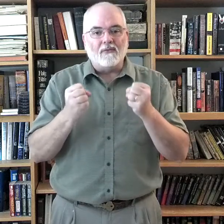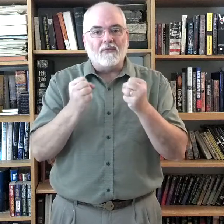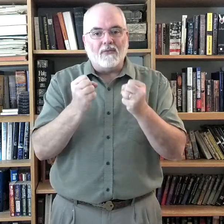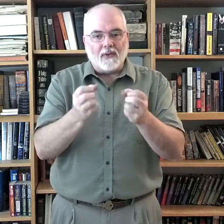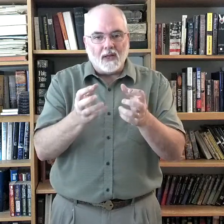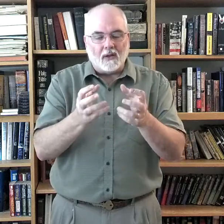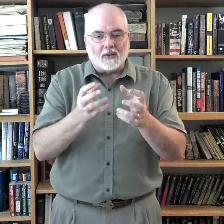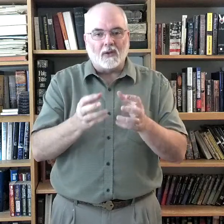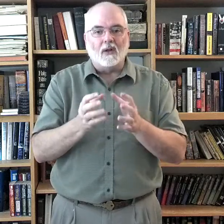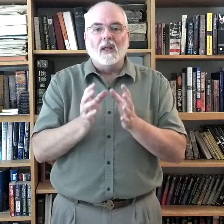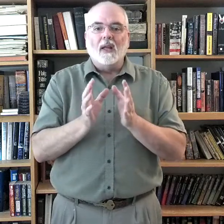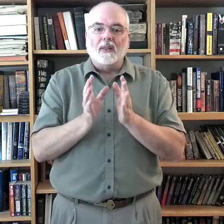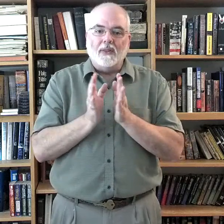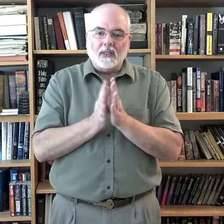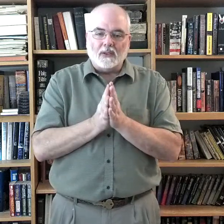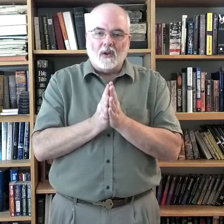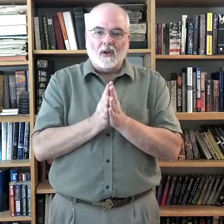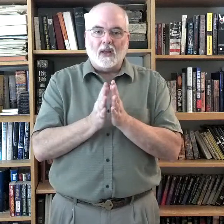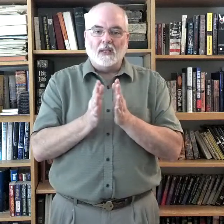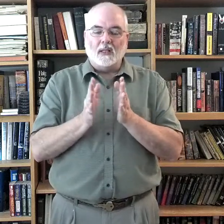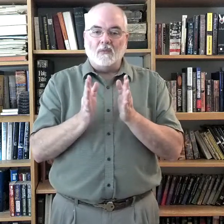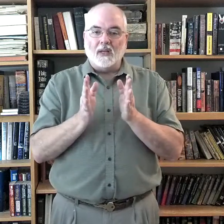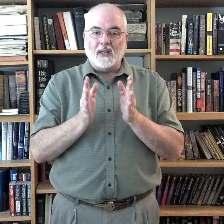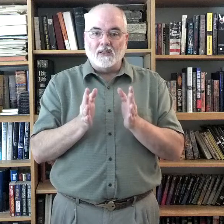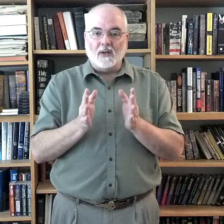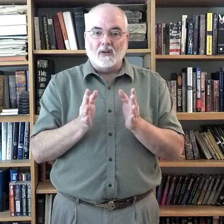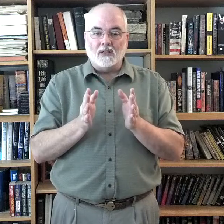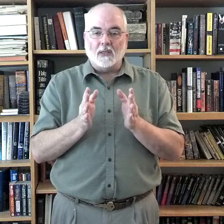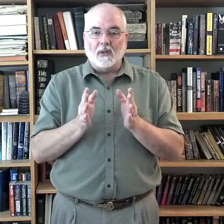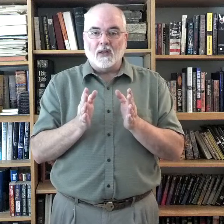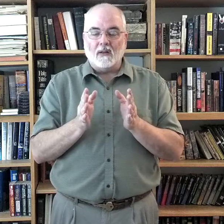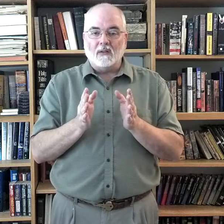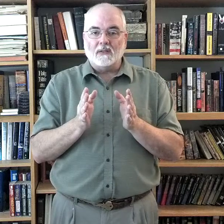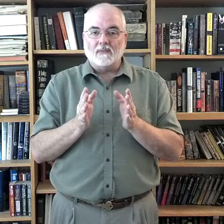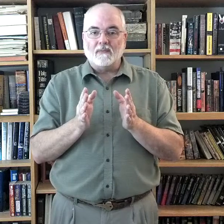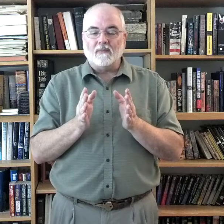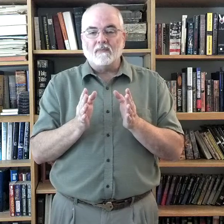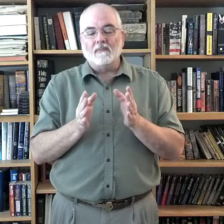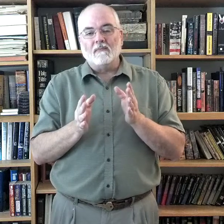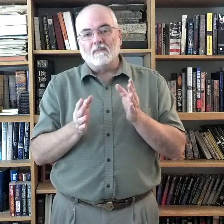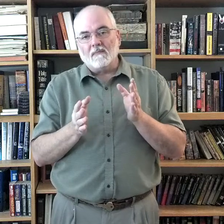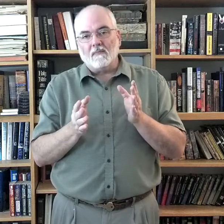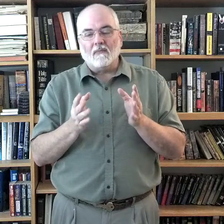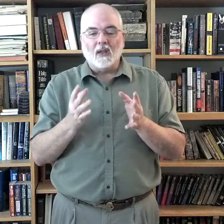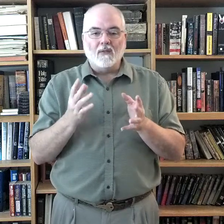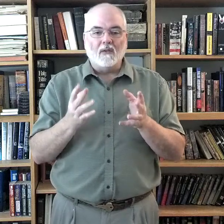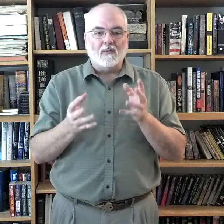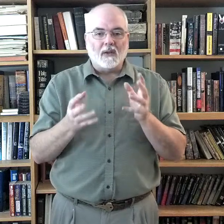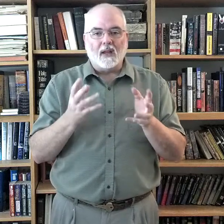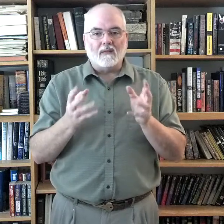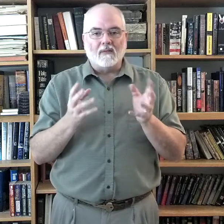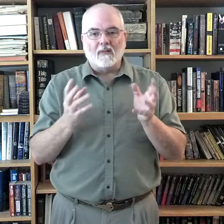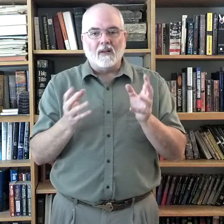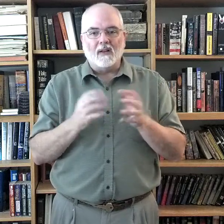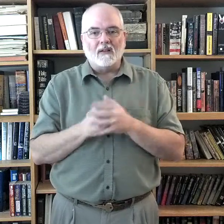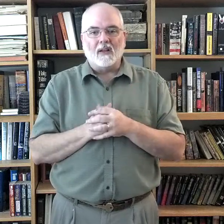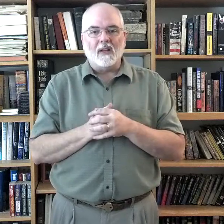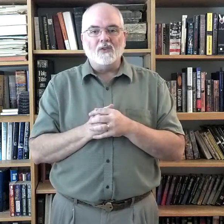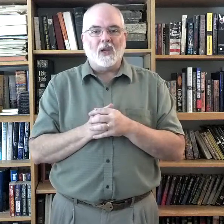feel the song. This song is a little bit easier than some of the others. If you take the King James